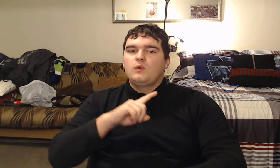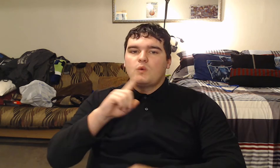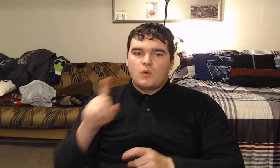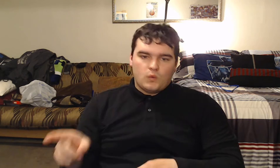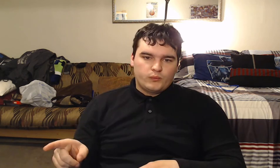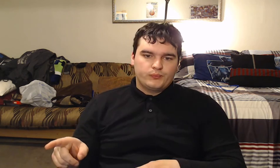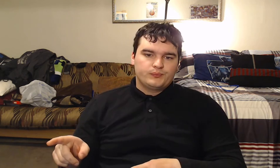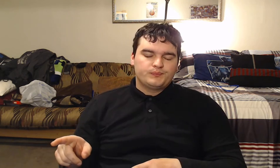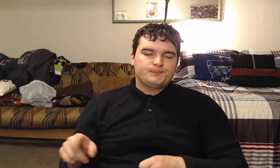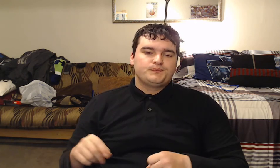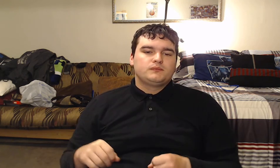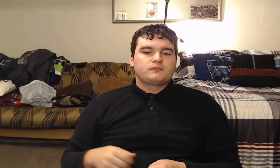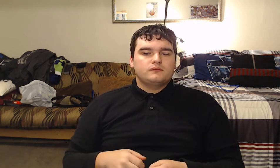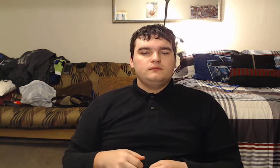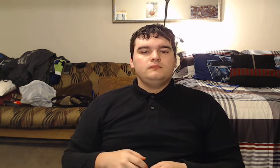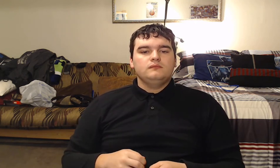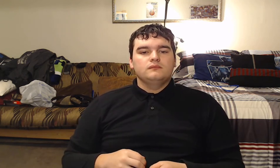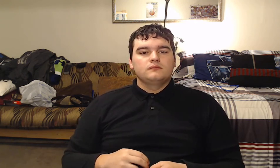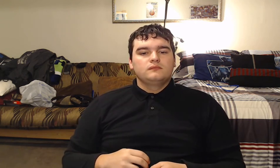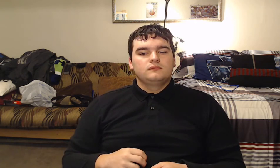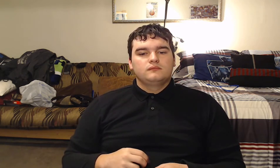Don't get fooled by a quack.